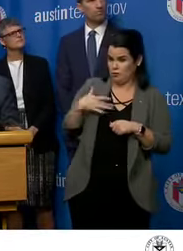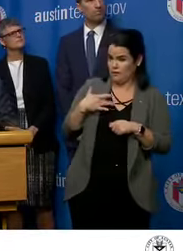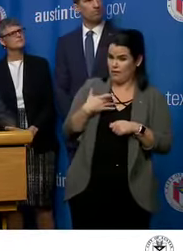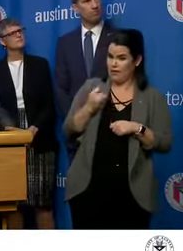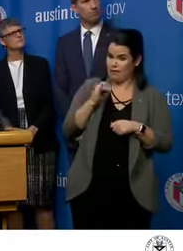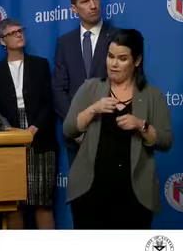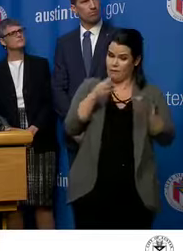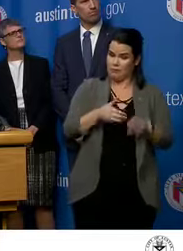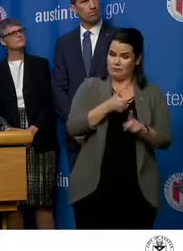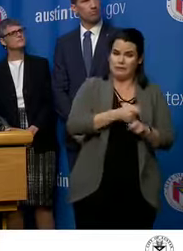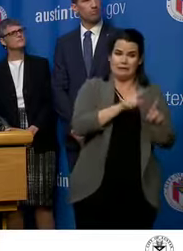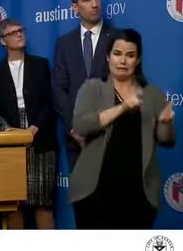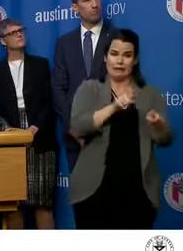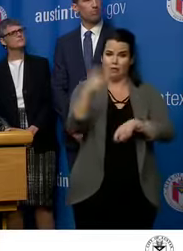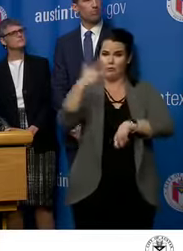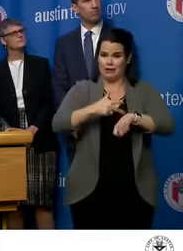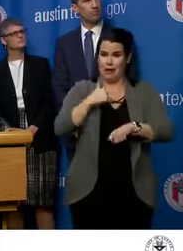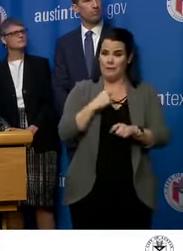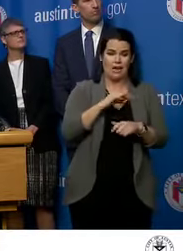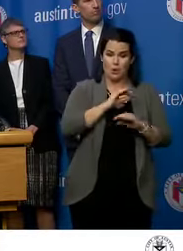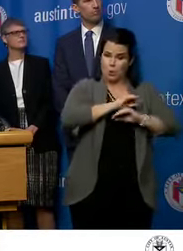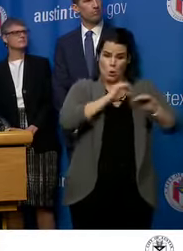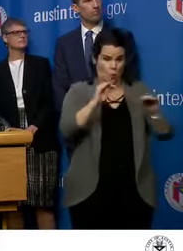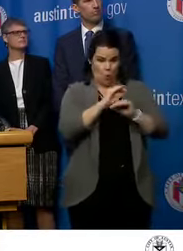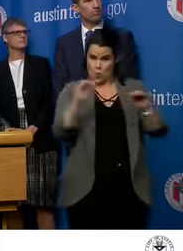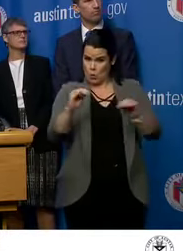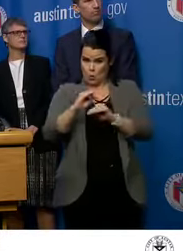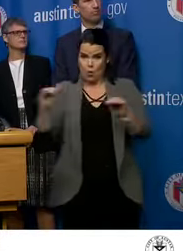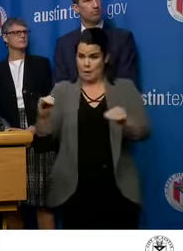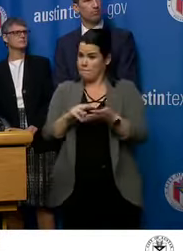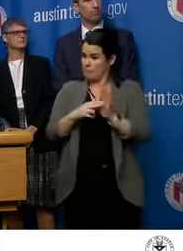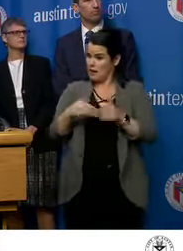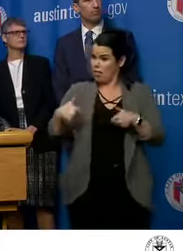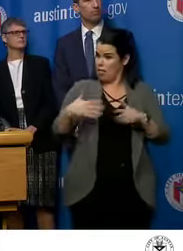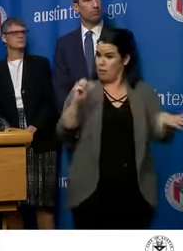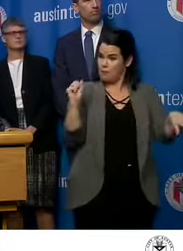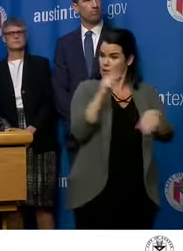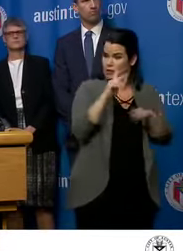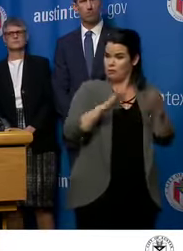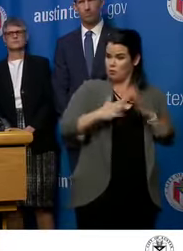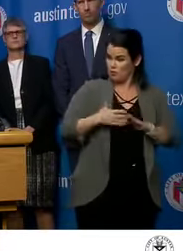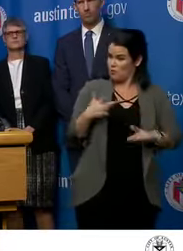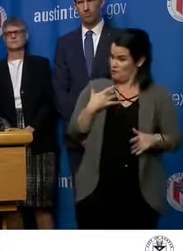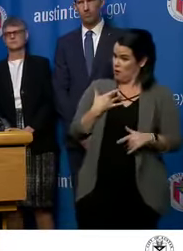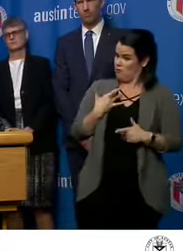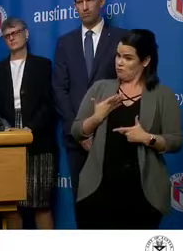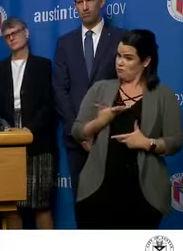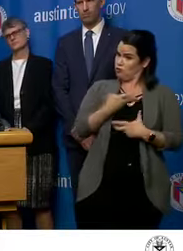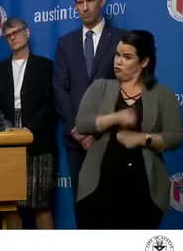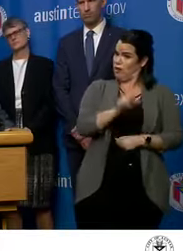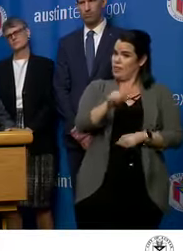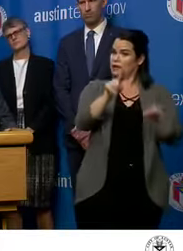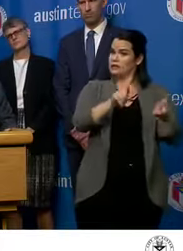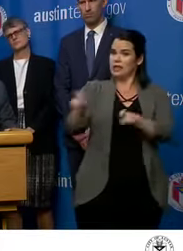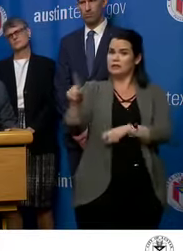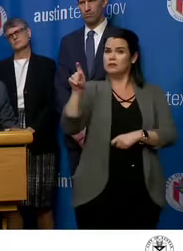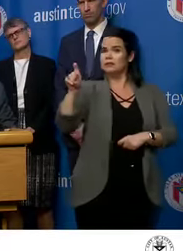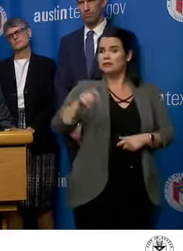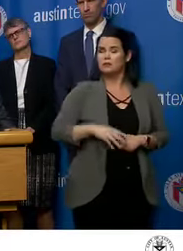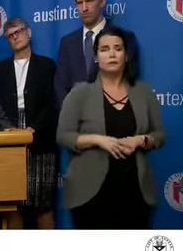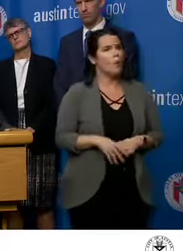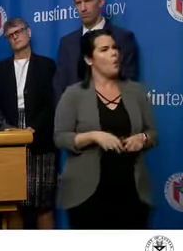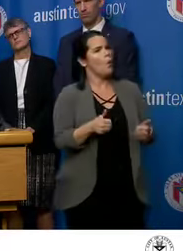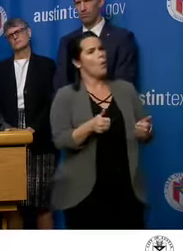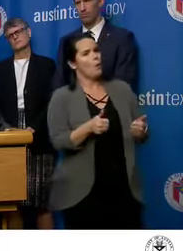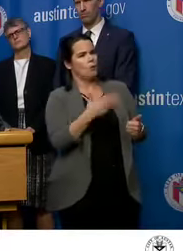allowing someone under observation back into the community safely? Uh, that's an excellent question. And I think